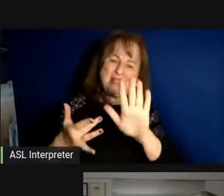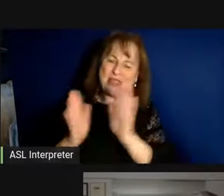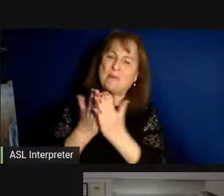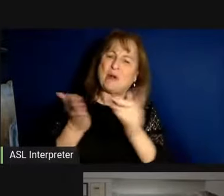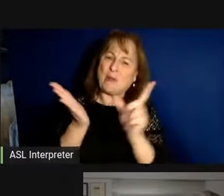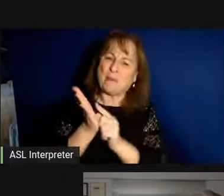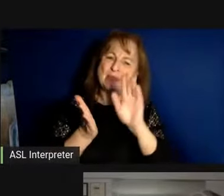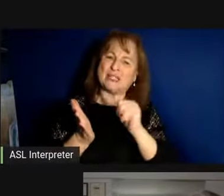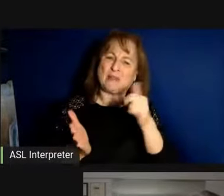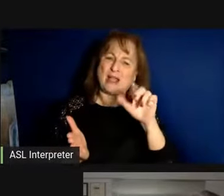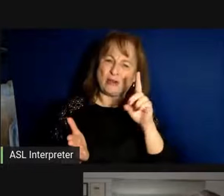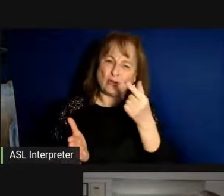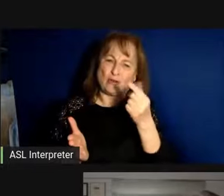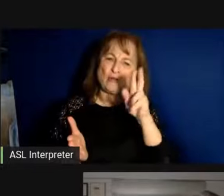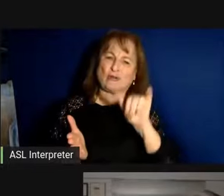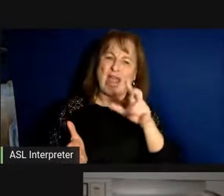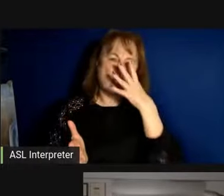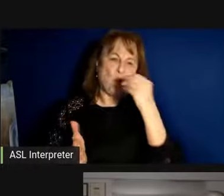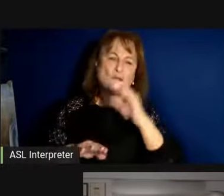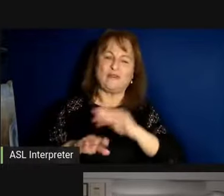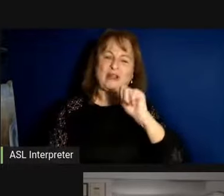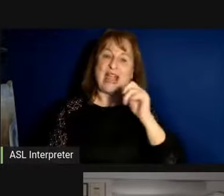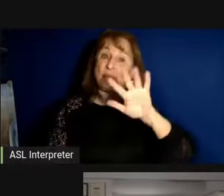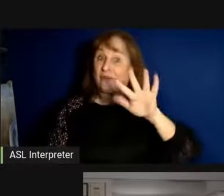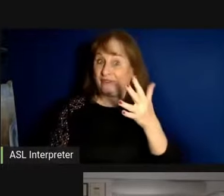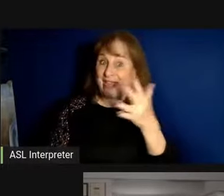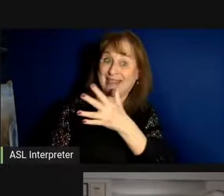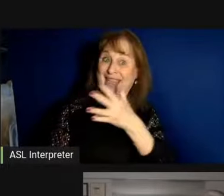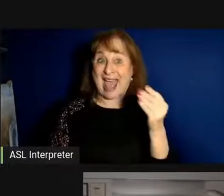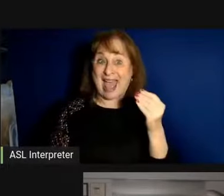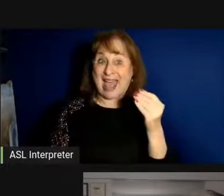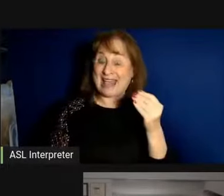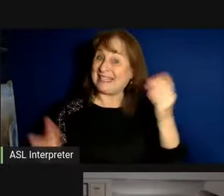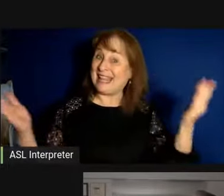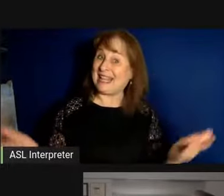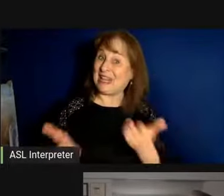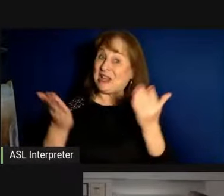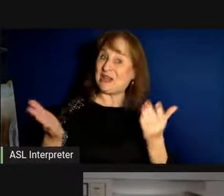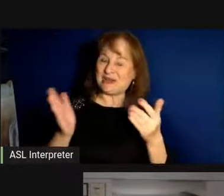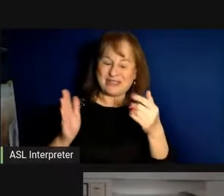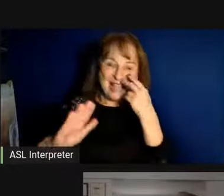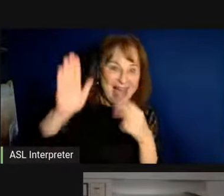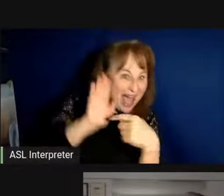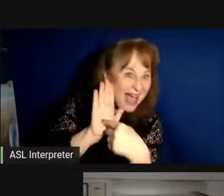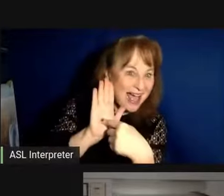published by Graywolf on April 5th. And here's a sneak peek.